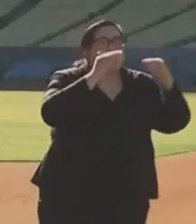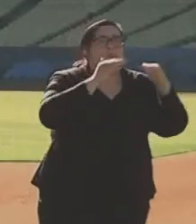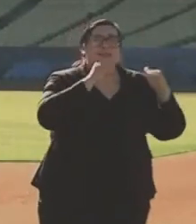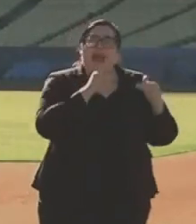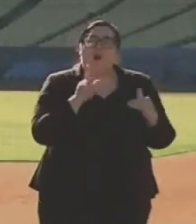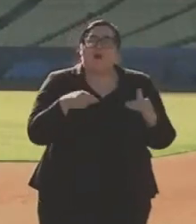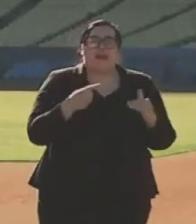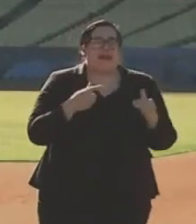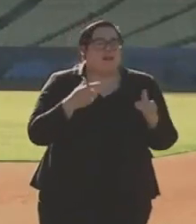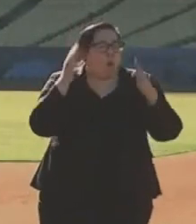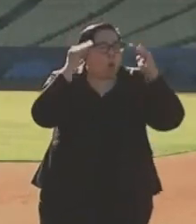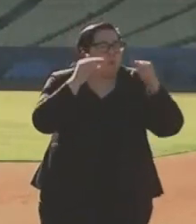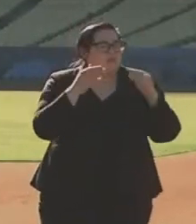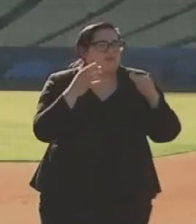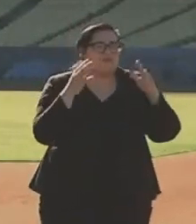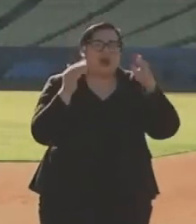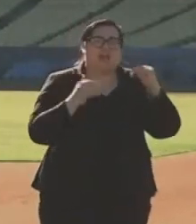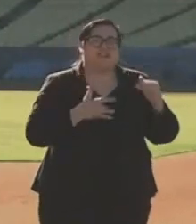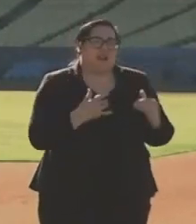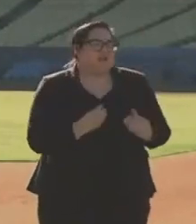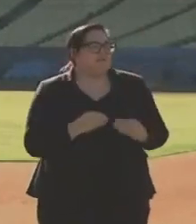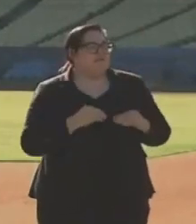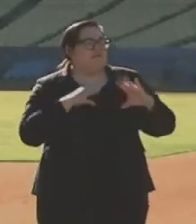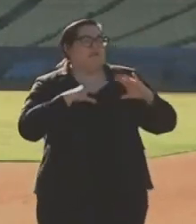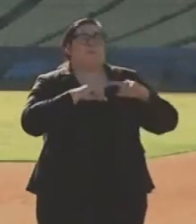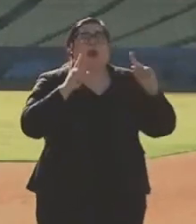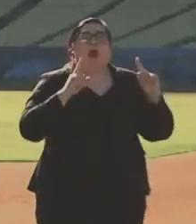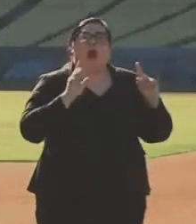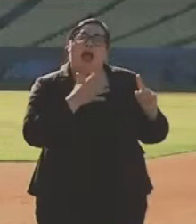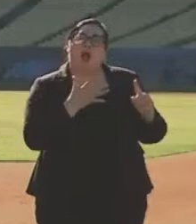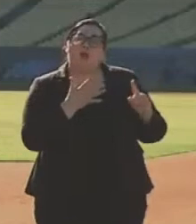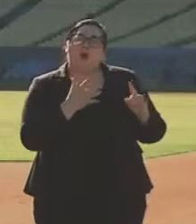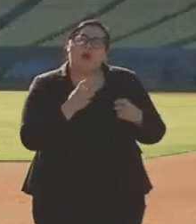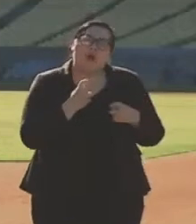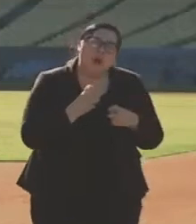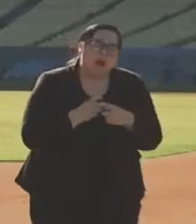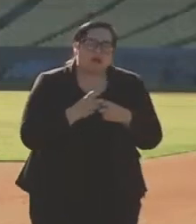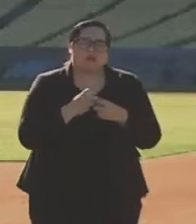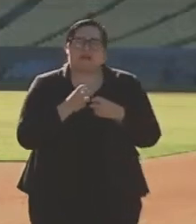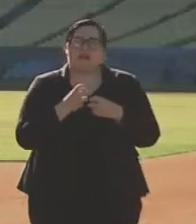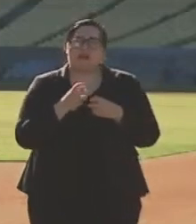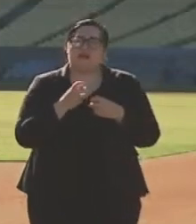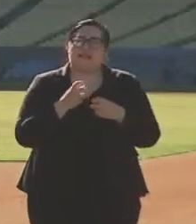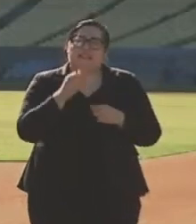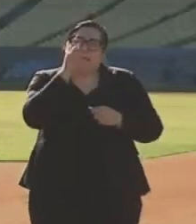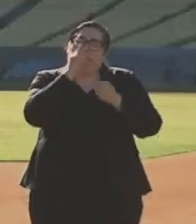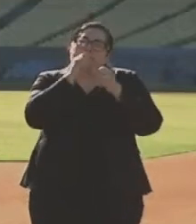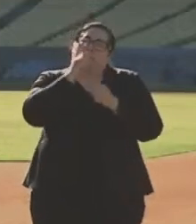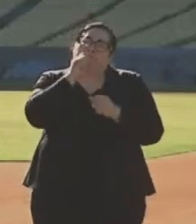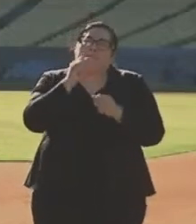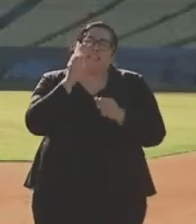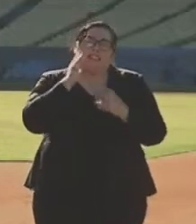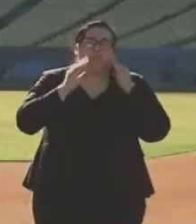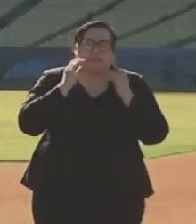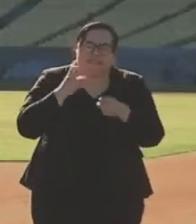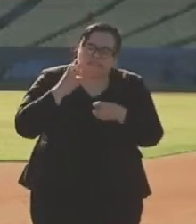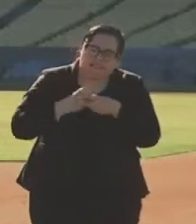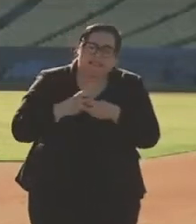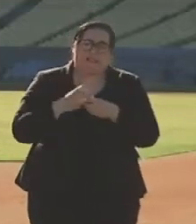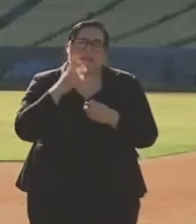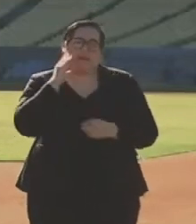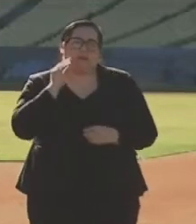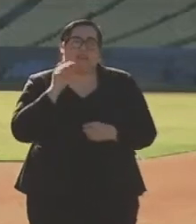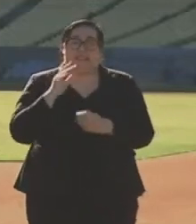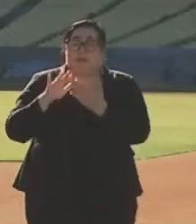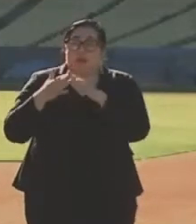fast as possible, but to as many of our hardest hit communities as possible. This facility